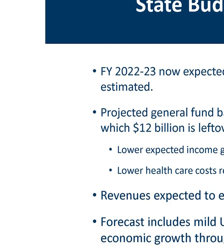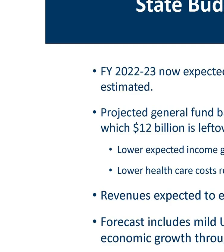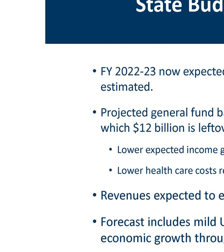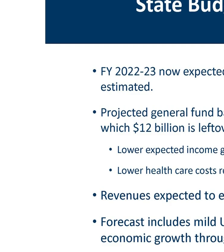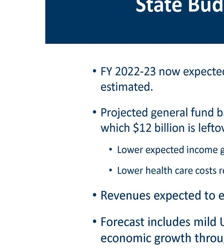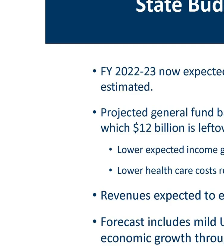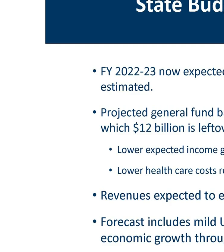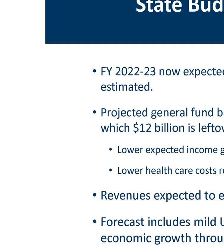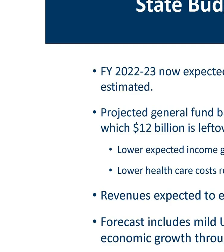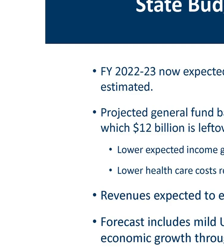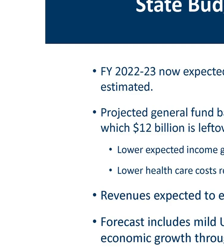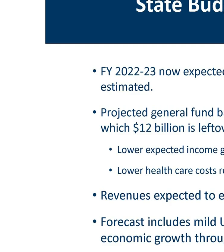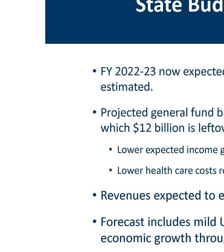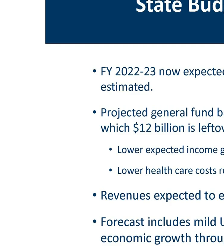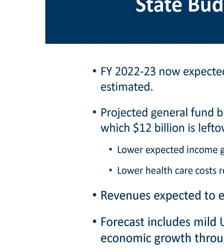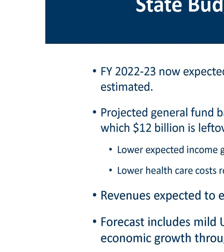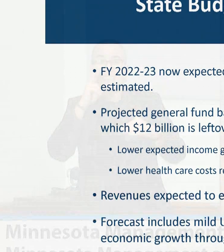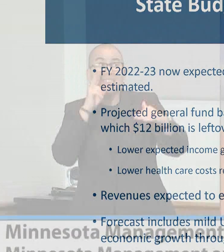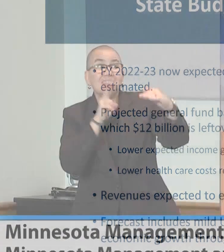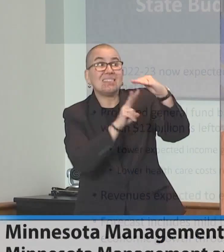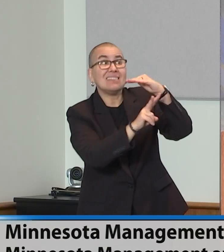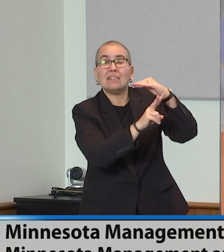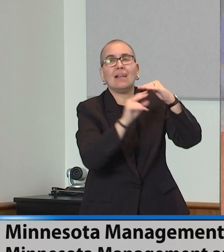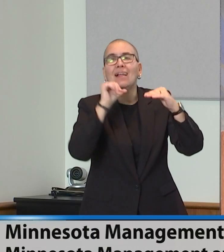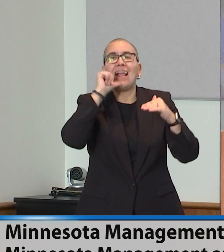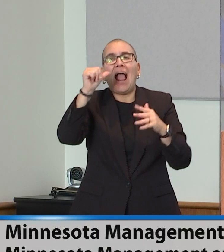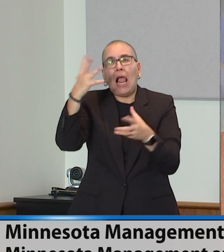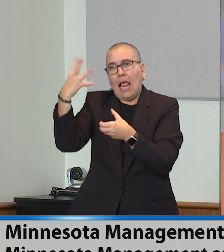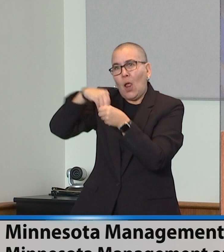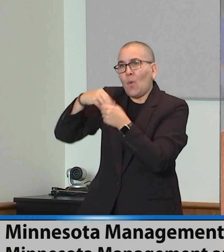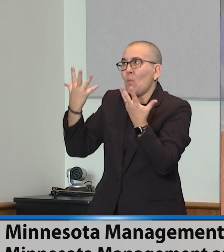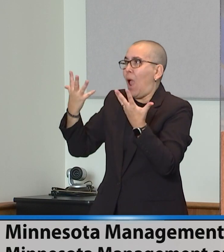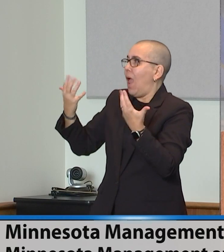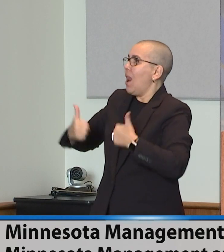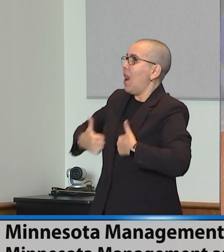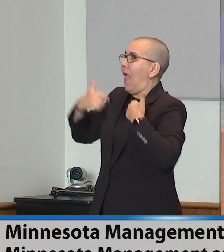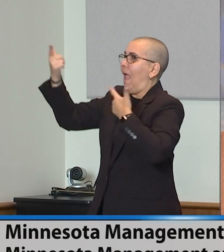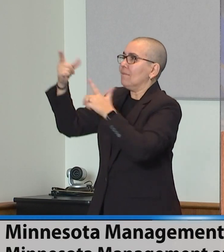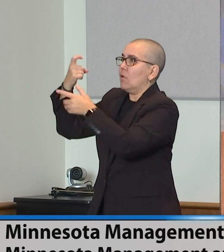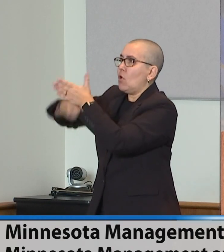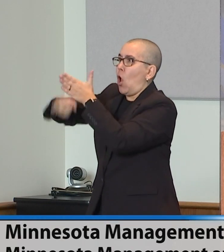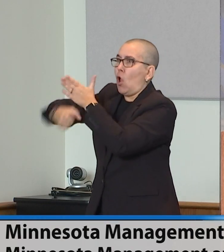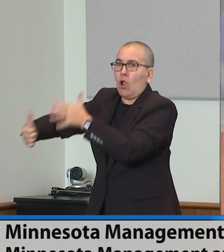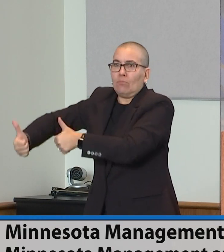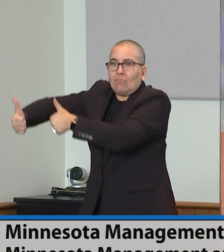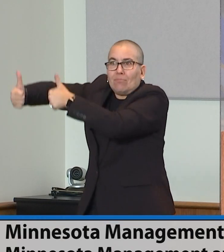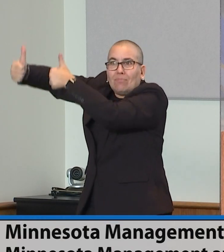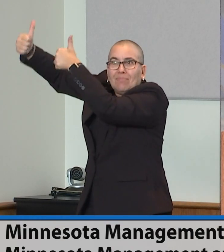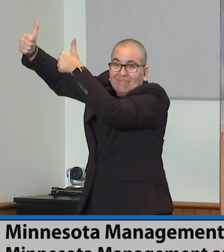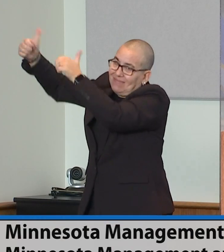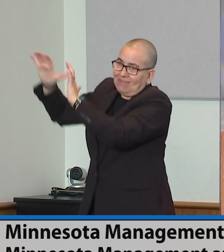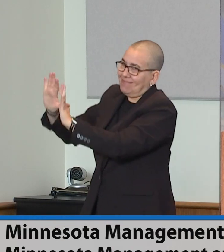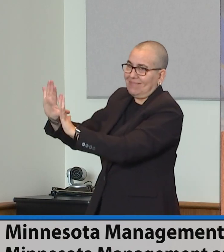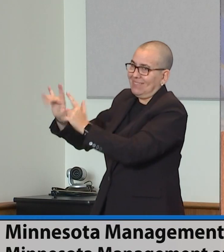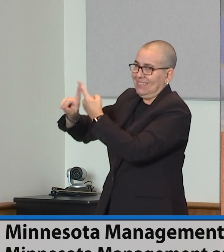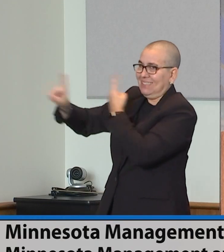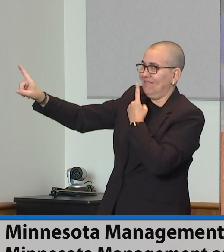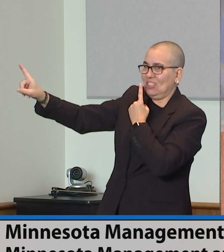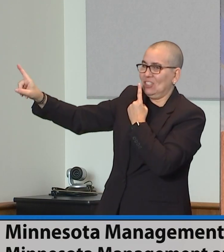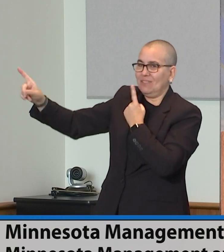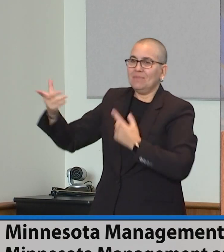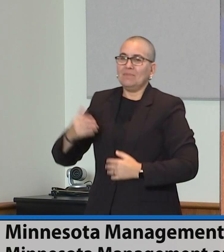of inflation. It's based on current law. Normally, that is not a big deal. Inflation is relatively low.